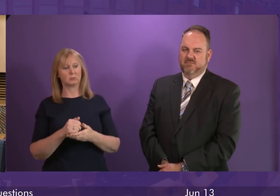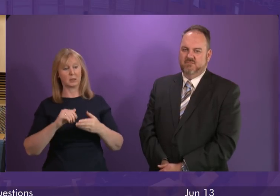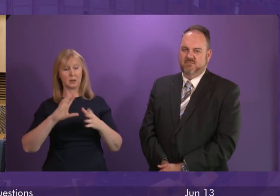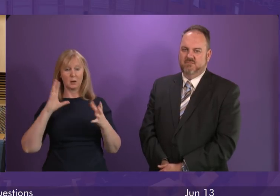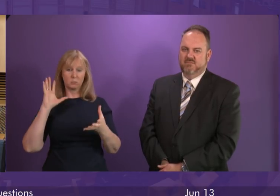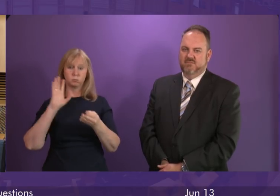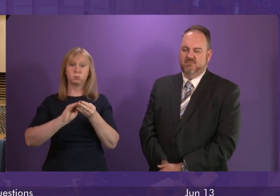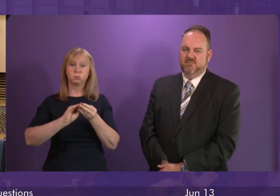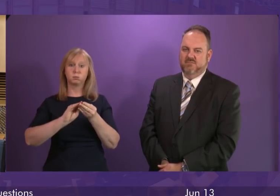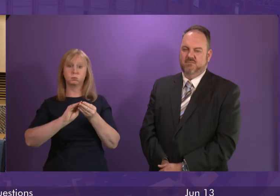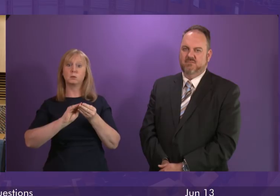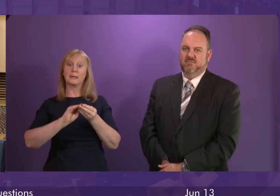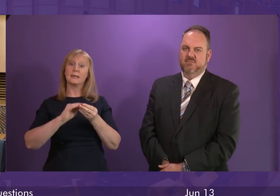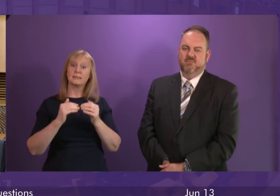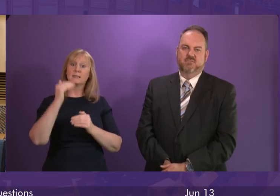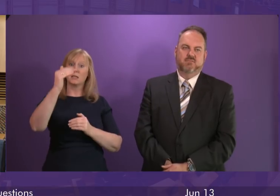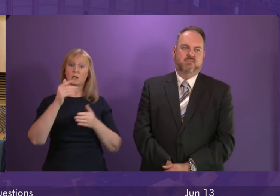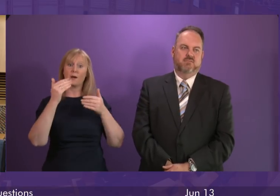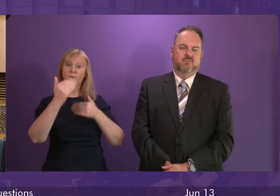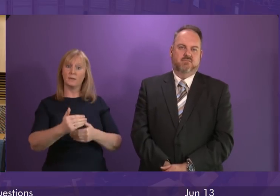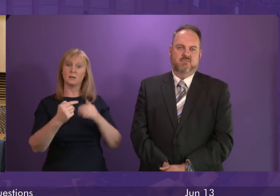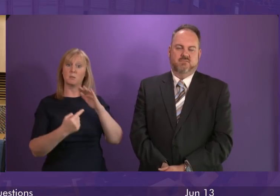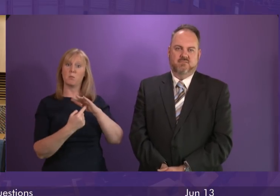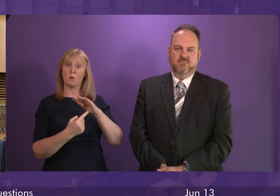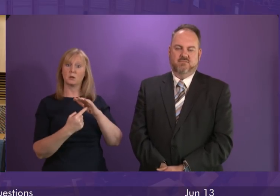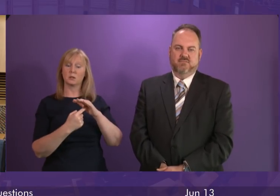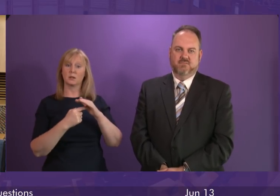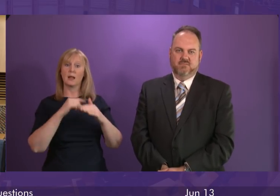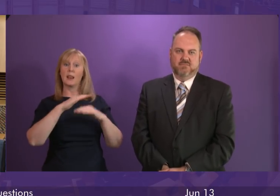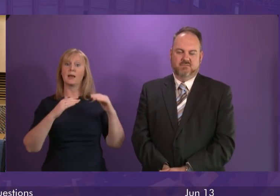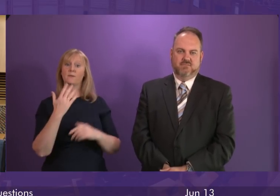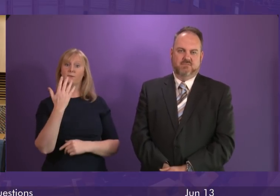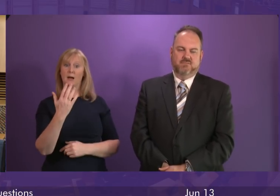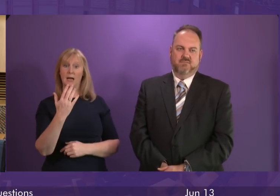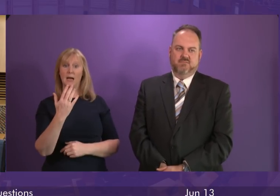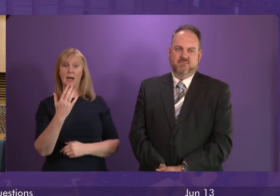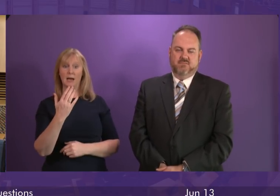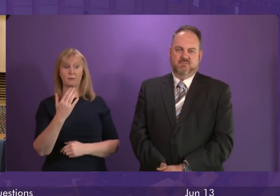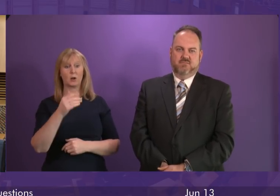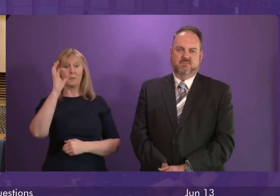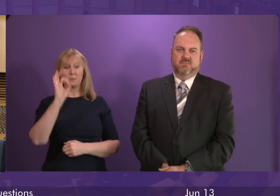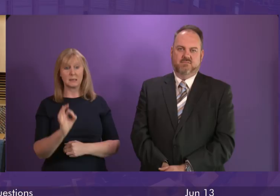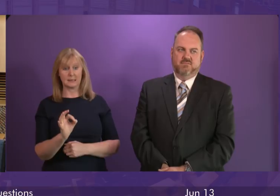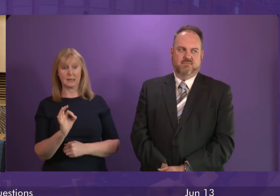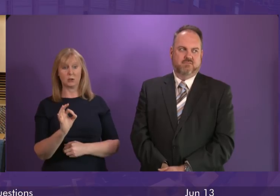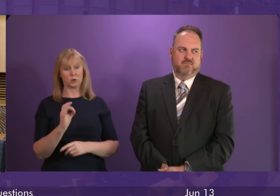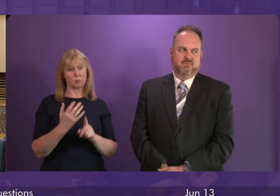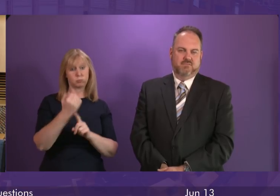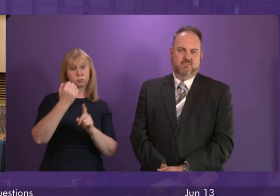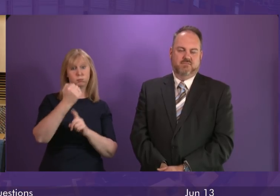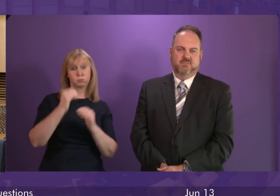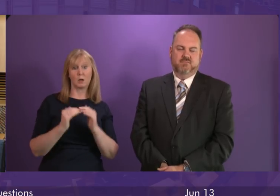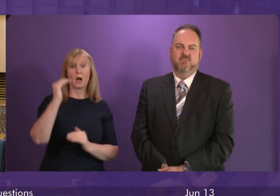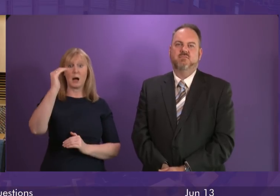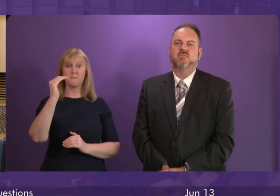that matters. And the facts are these. At Level 5, we see the percentage of pupils getting qualifications increasing. At Level